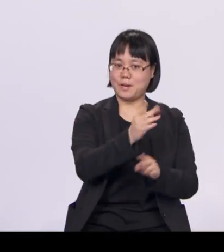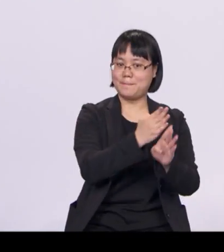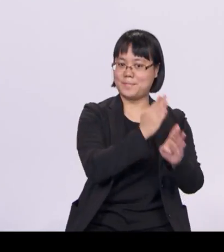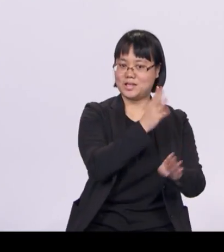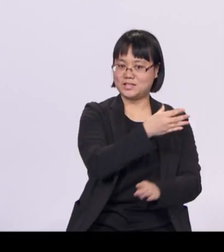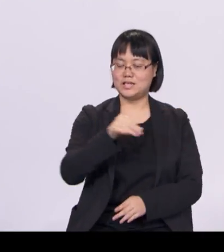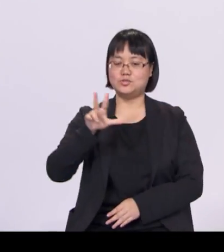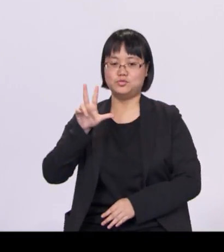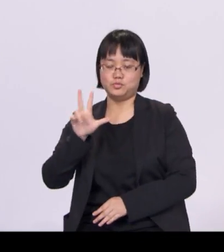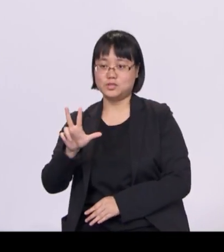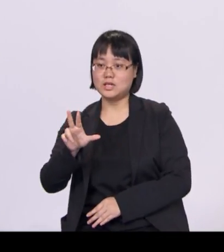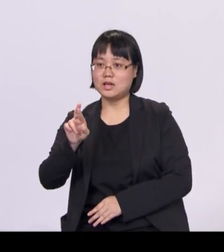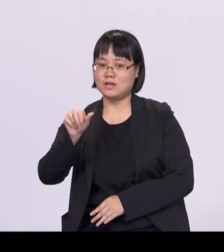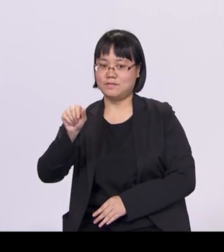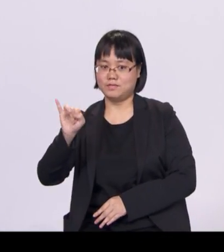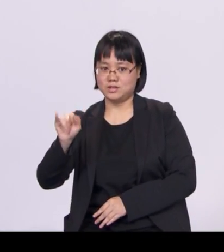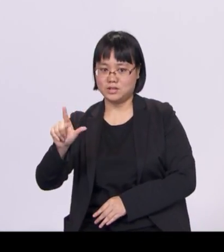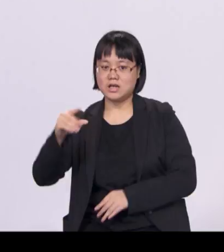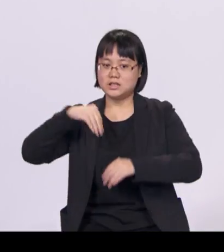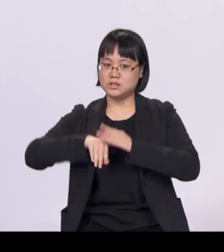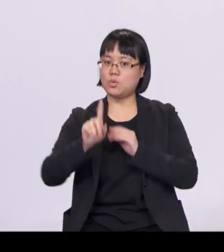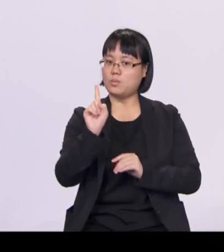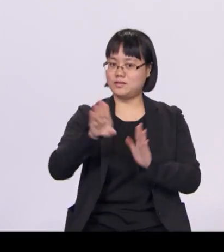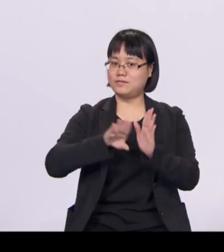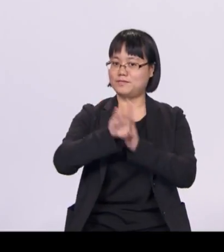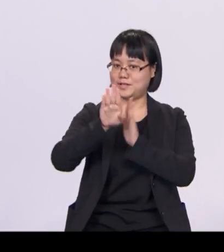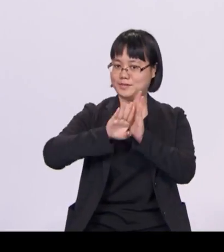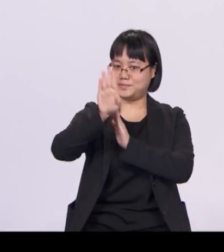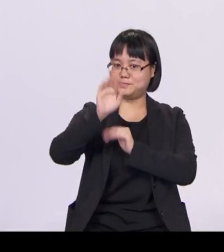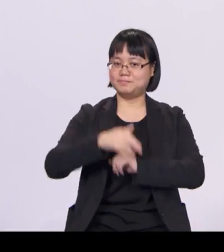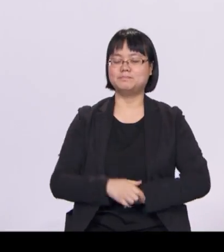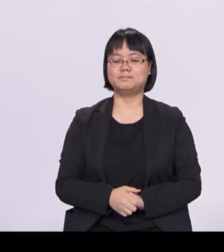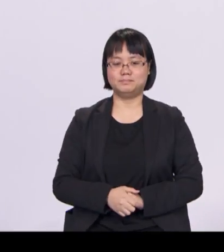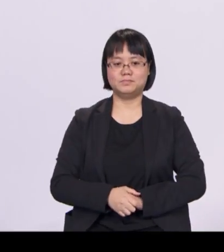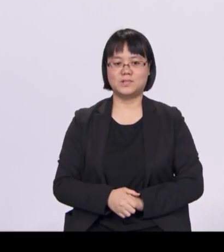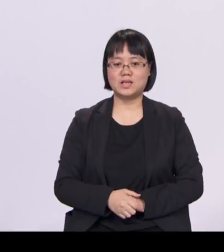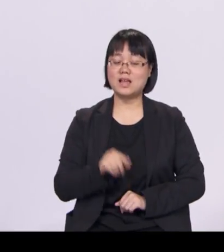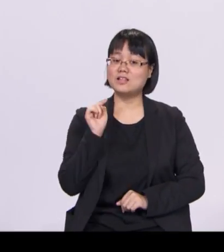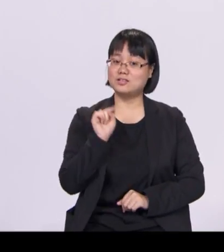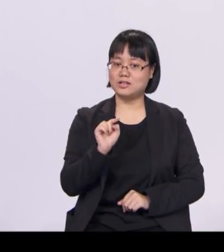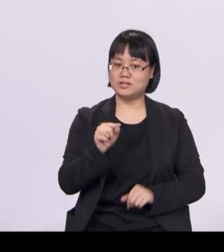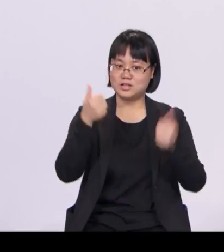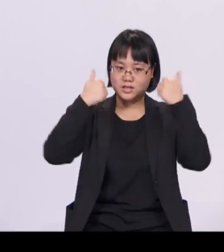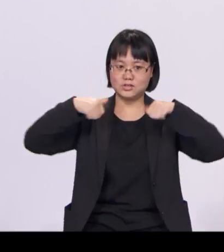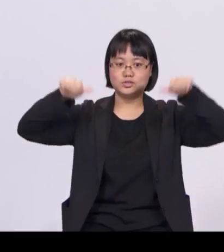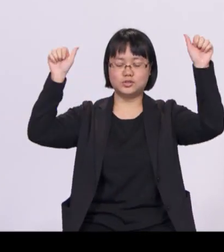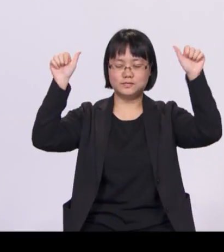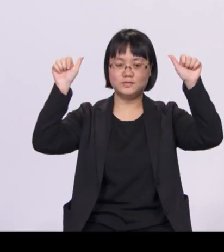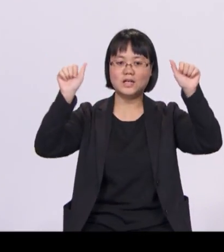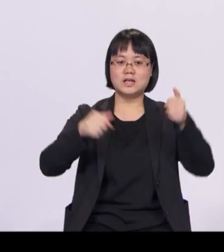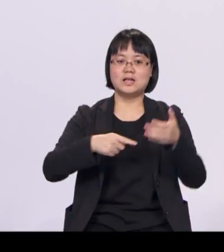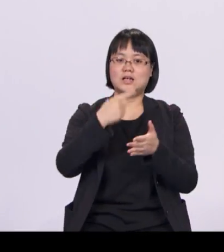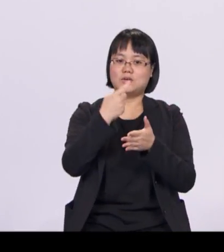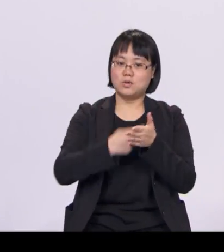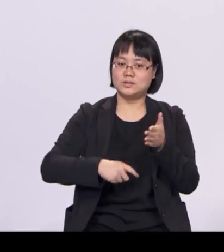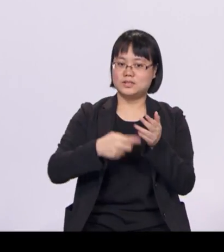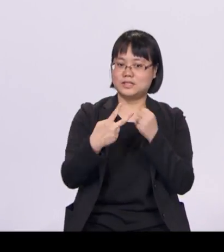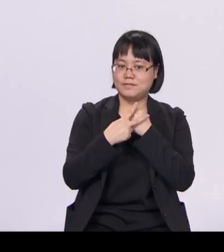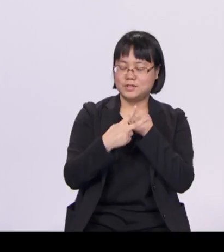depots in a single development. This achieves significant cost savings and freed up about 44 hectares